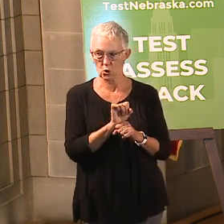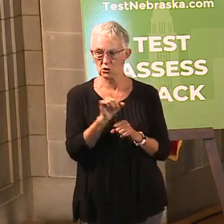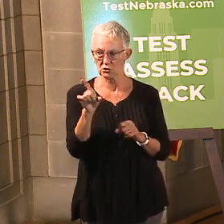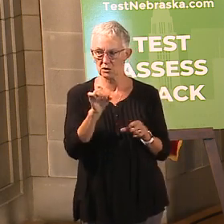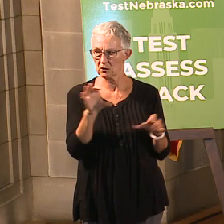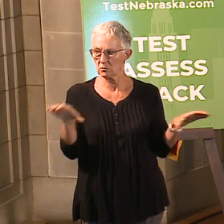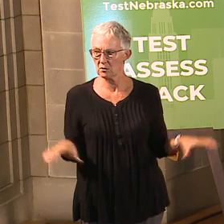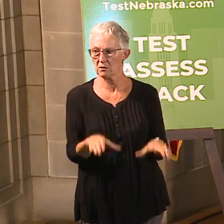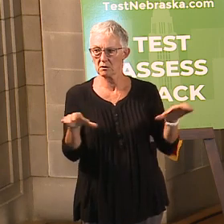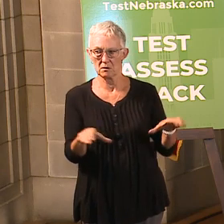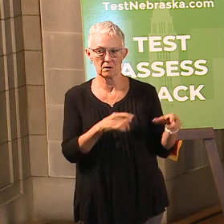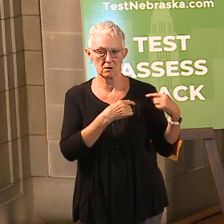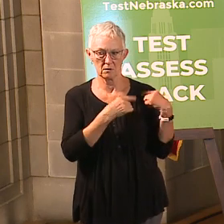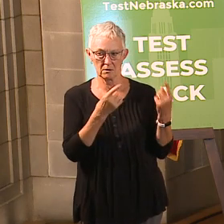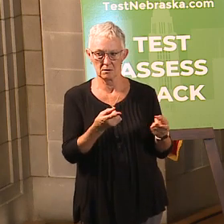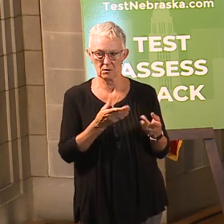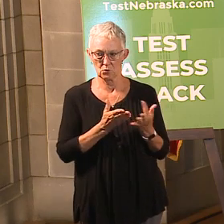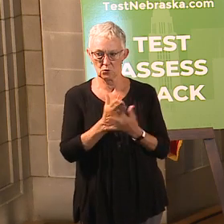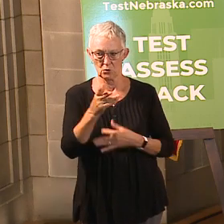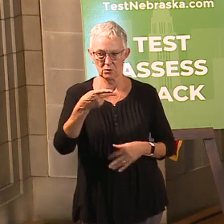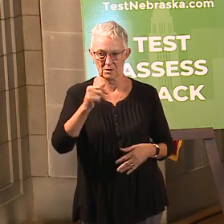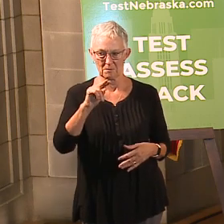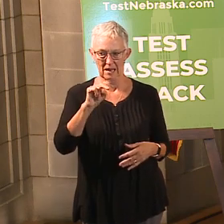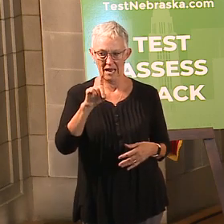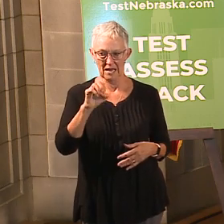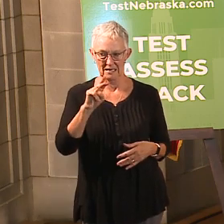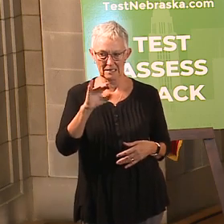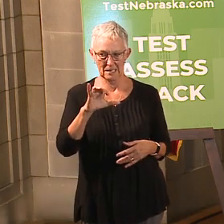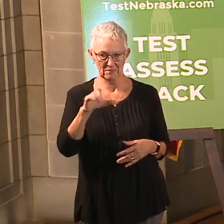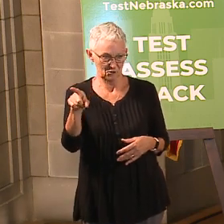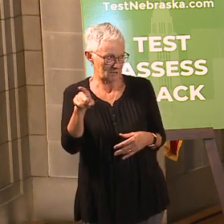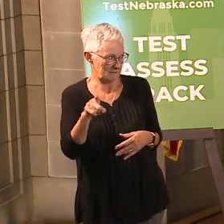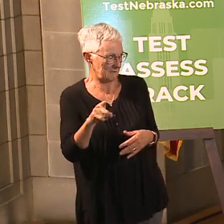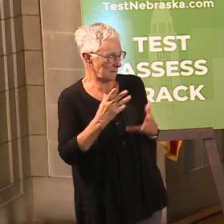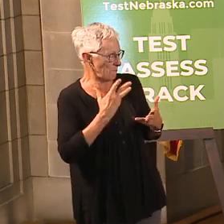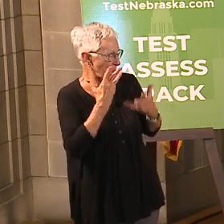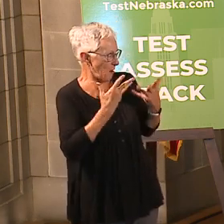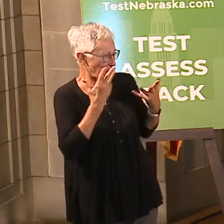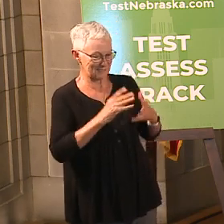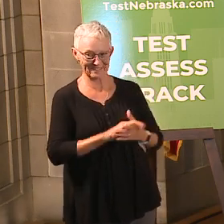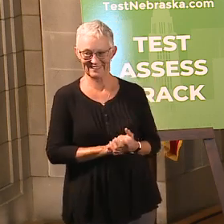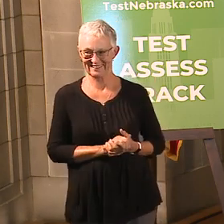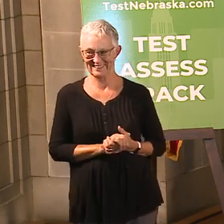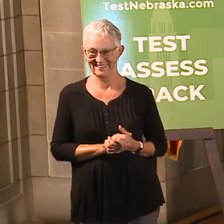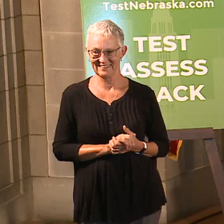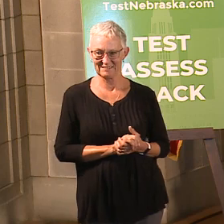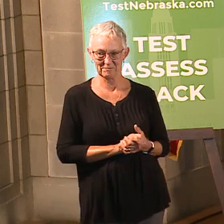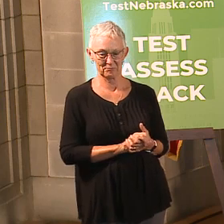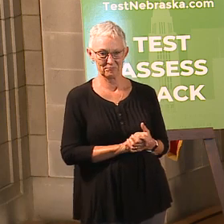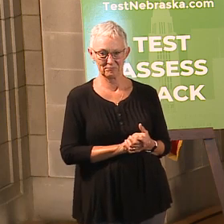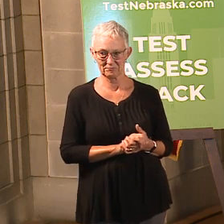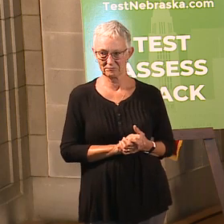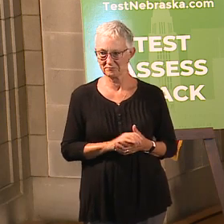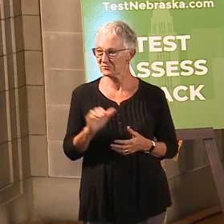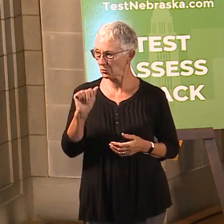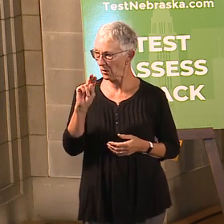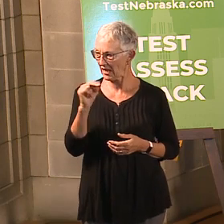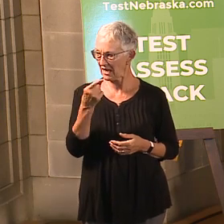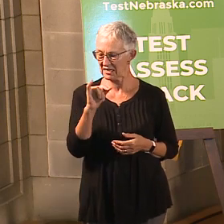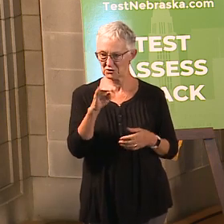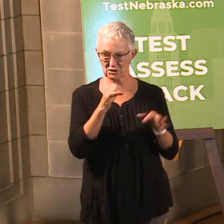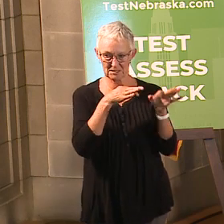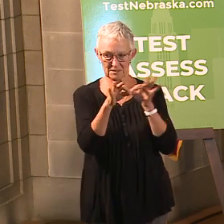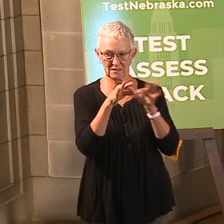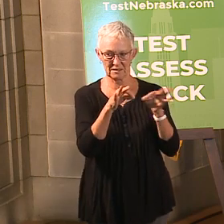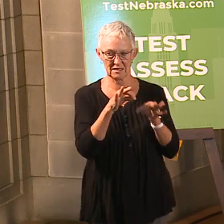pandemic as well. Oh, don't be embarrassed. He's sitting here in the audience. So, I wanted to give her a shout-out. But Angie, can you come up and talk to us a bit about the